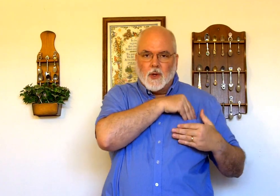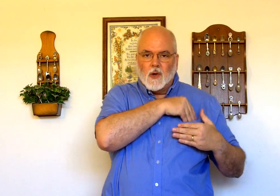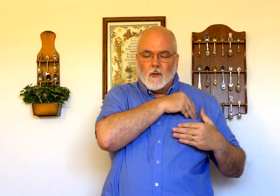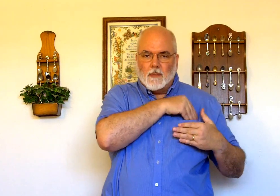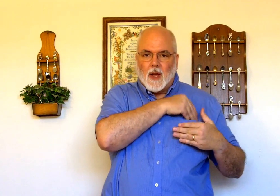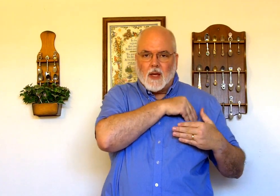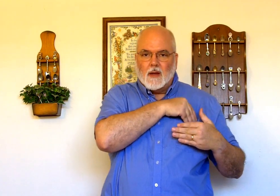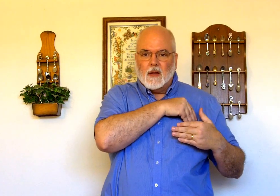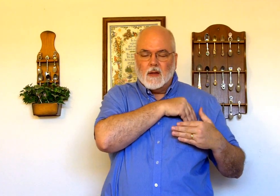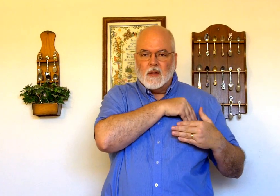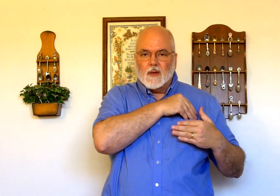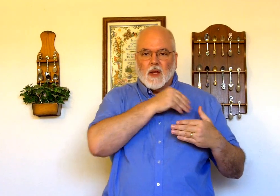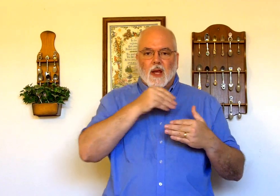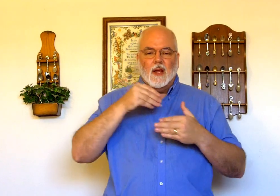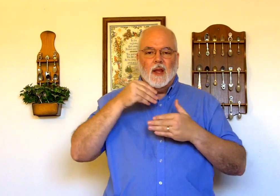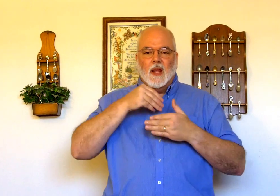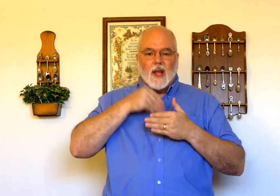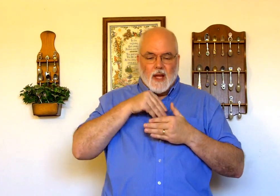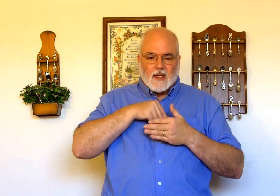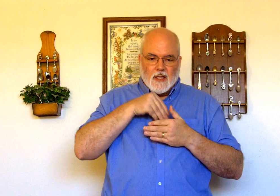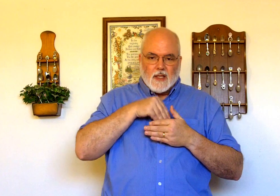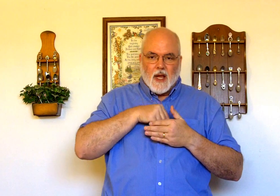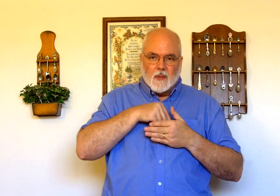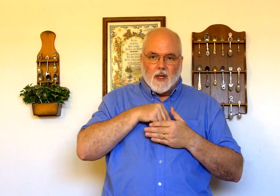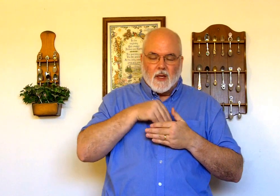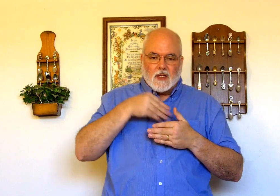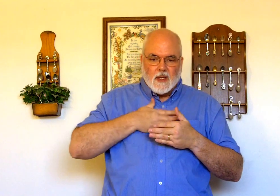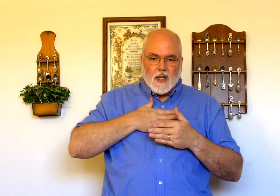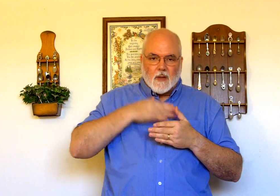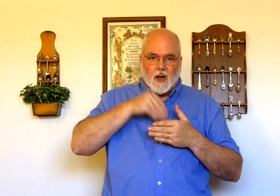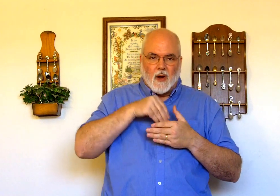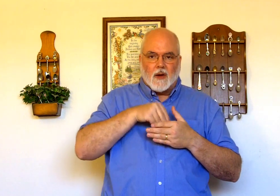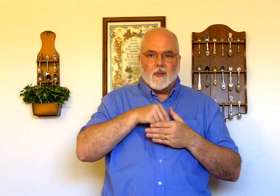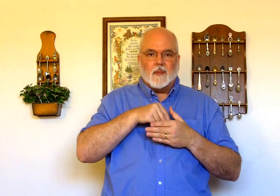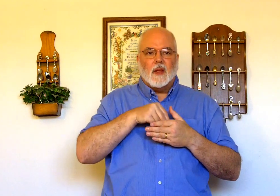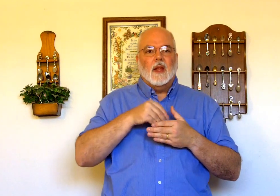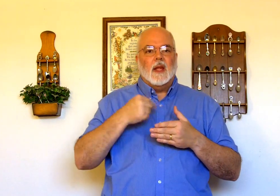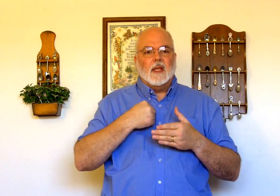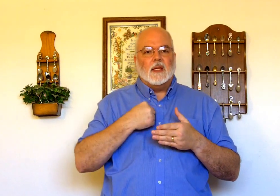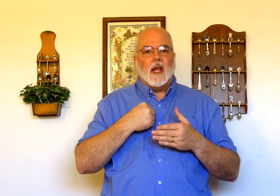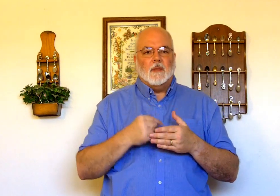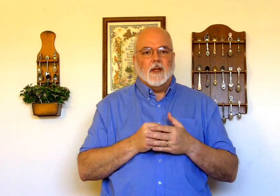it over my pocket okay it's inside me it's inside my heart inside me